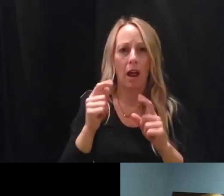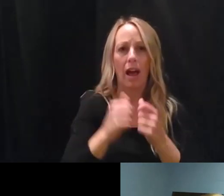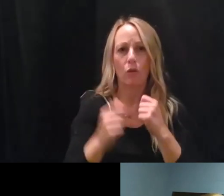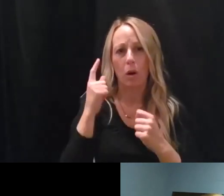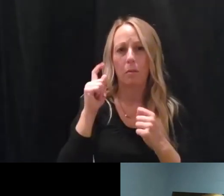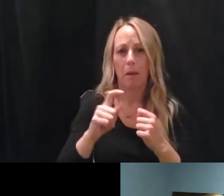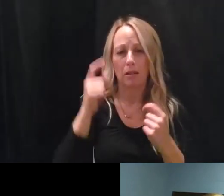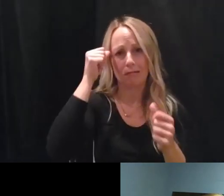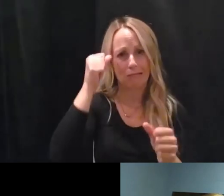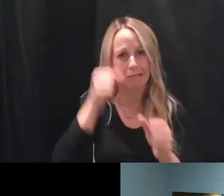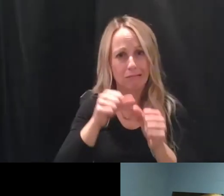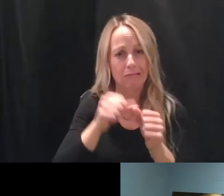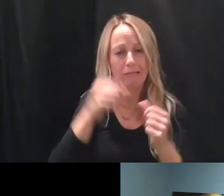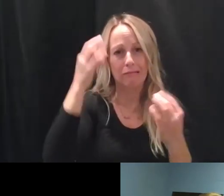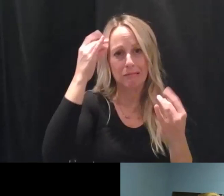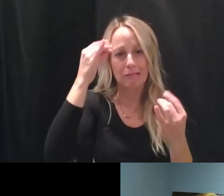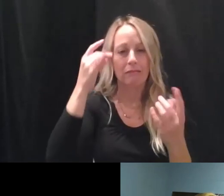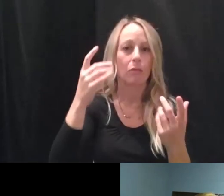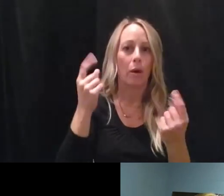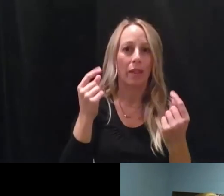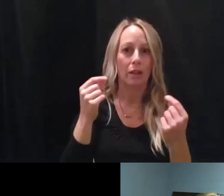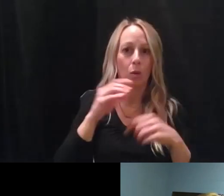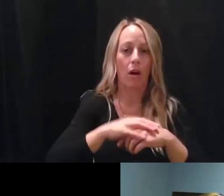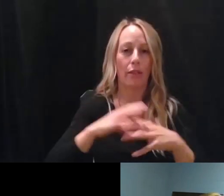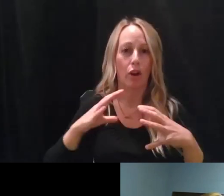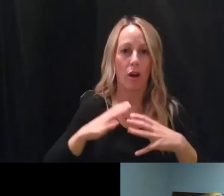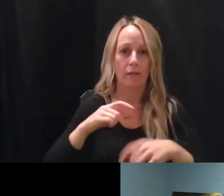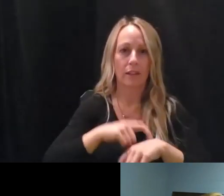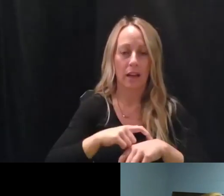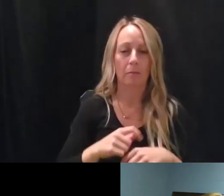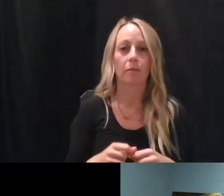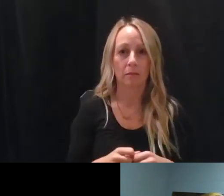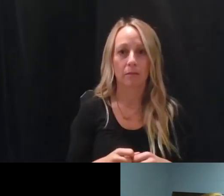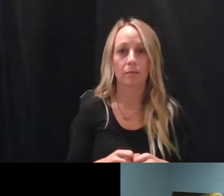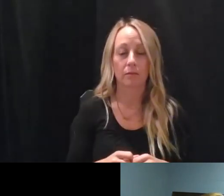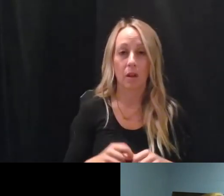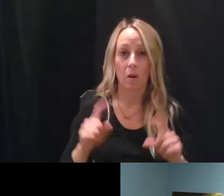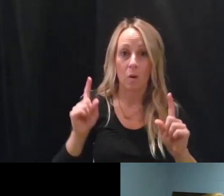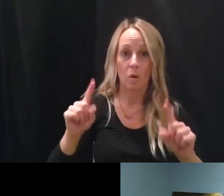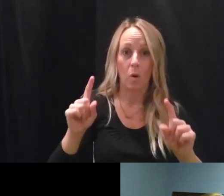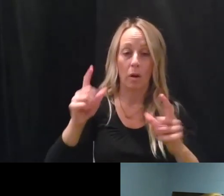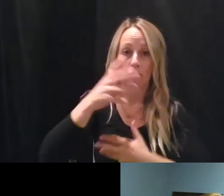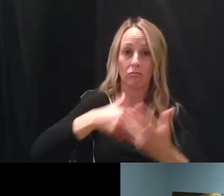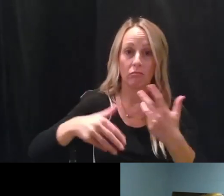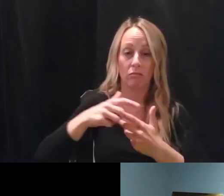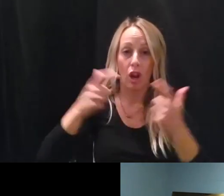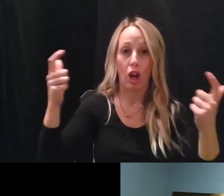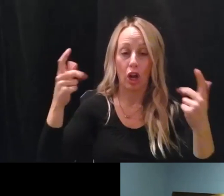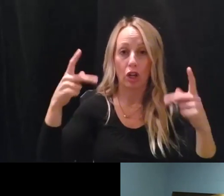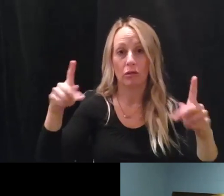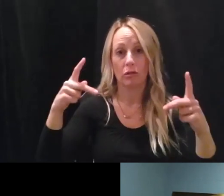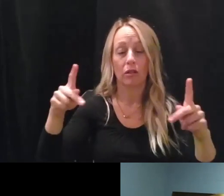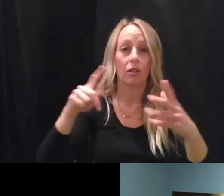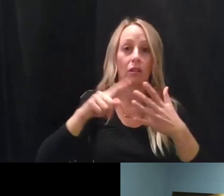consideration what they do on their off time. So are they attending large gatherings? Are they interacting